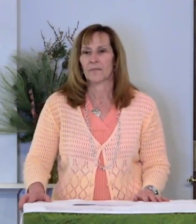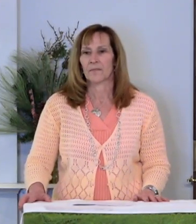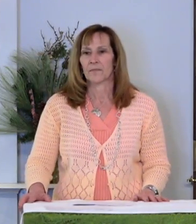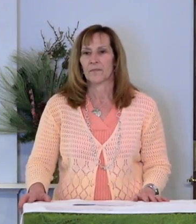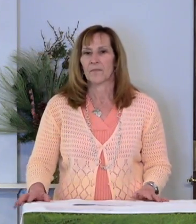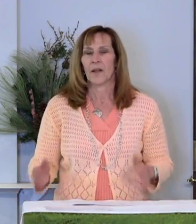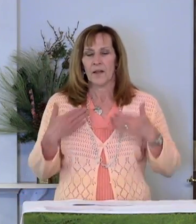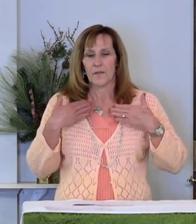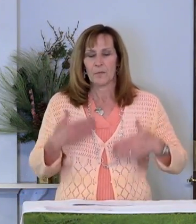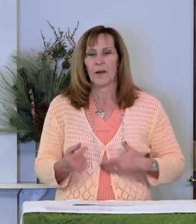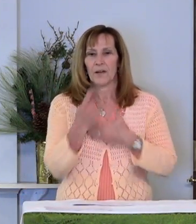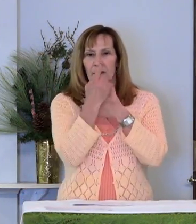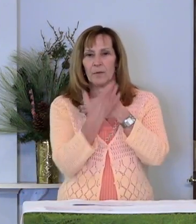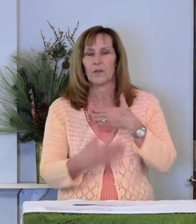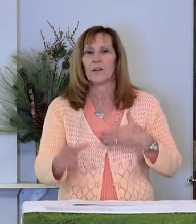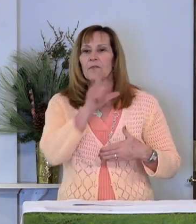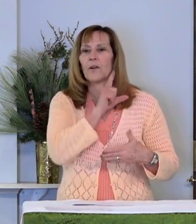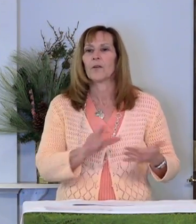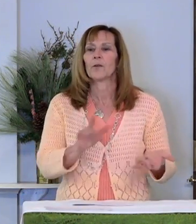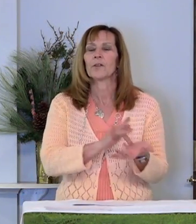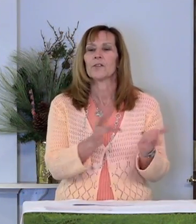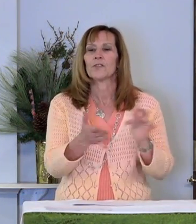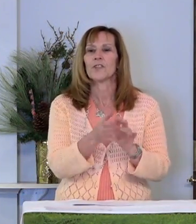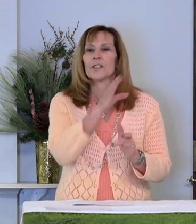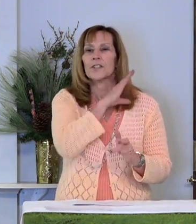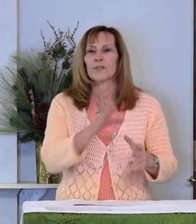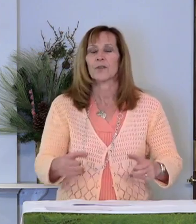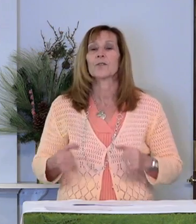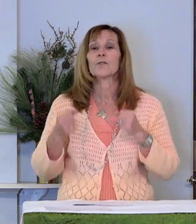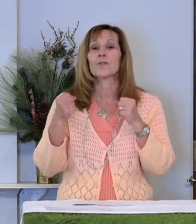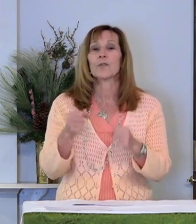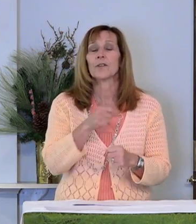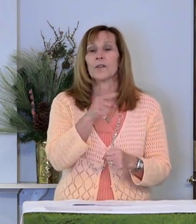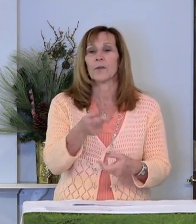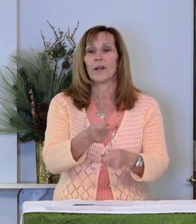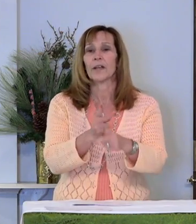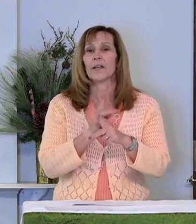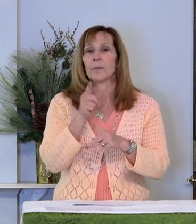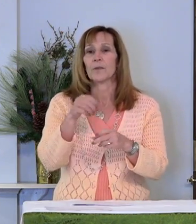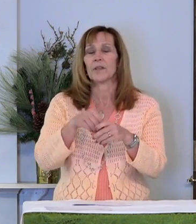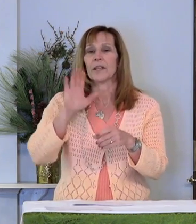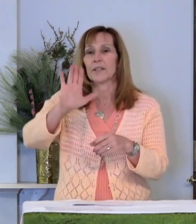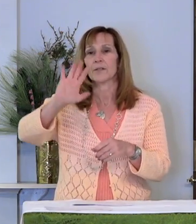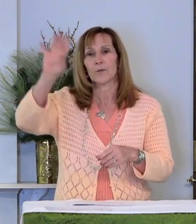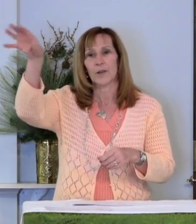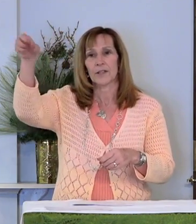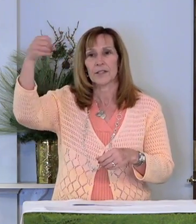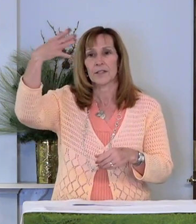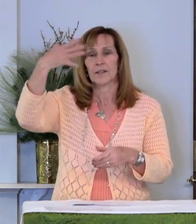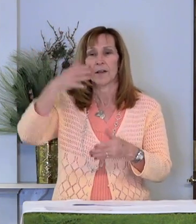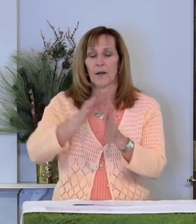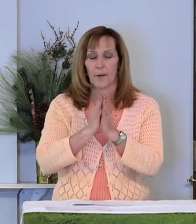The body and blood of our Lord Jesus Christ strengthen you and keep you in his grace.